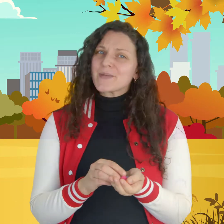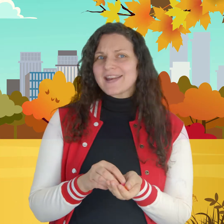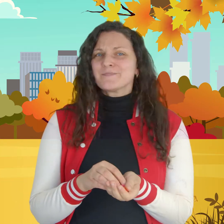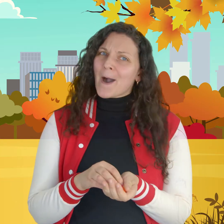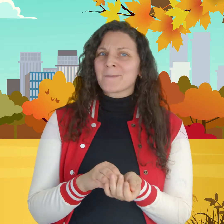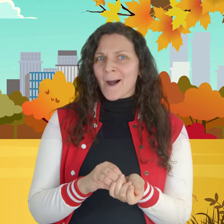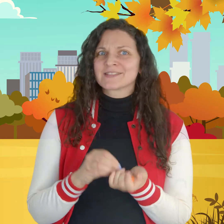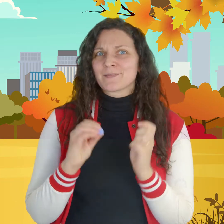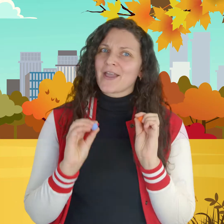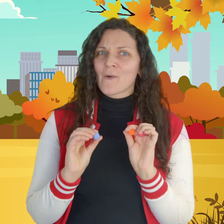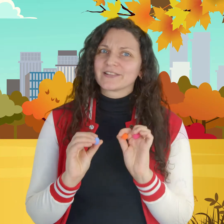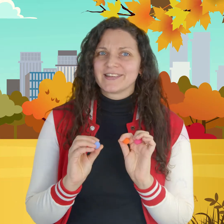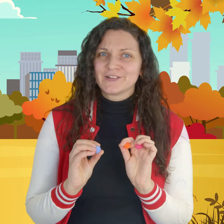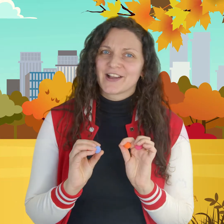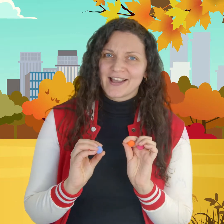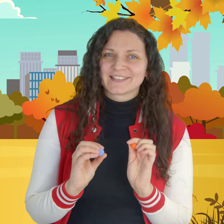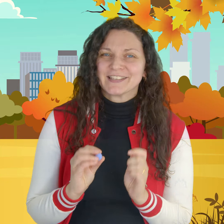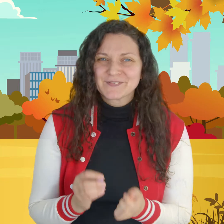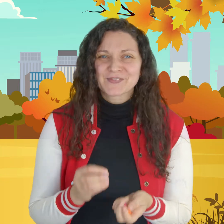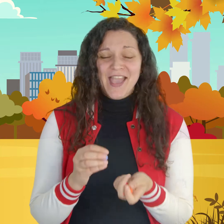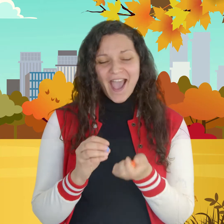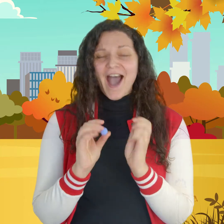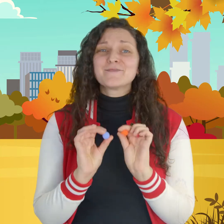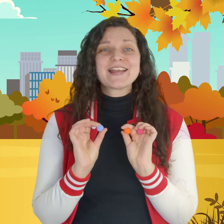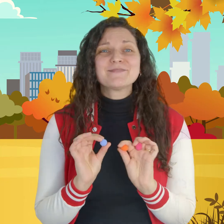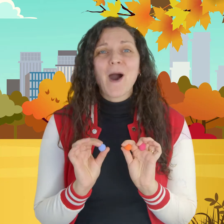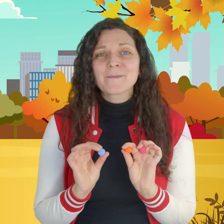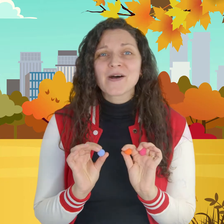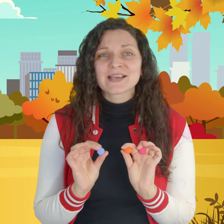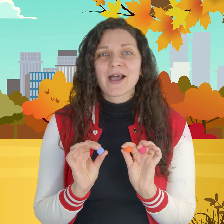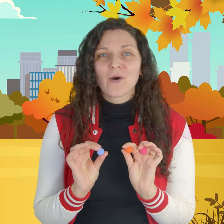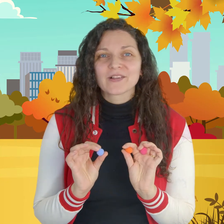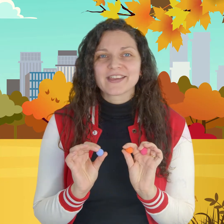many pom-poms am I holding you guys how many pom-poms am I holding